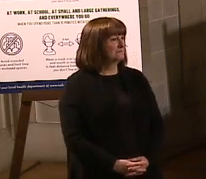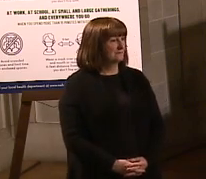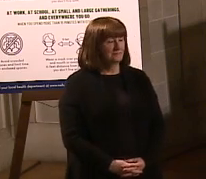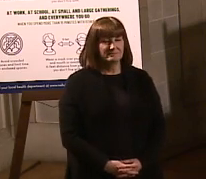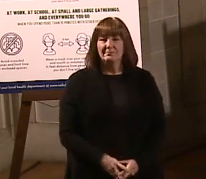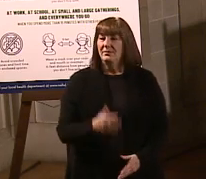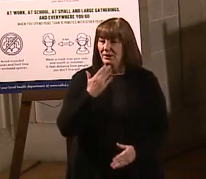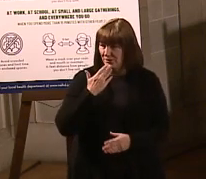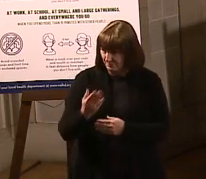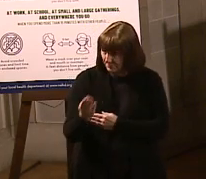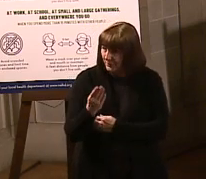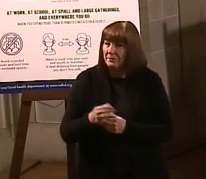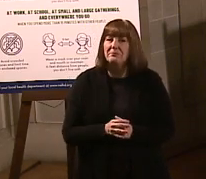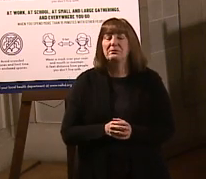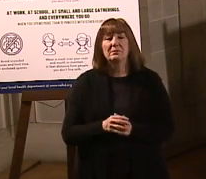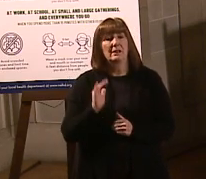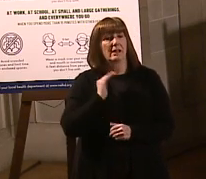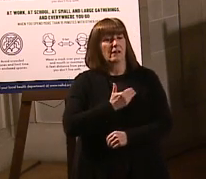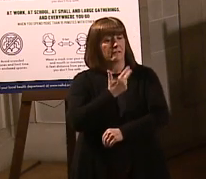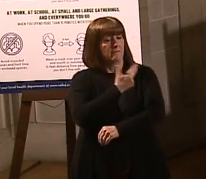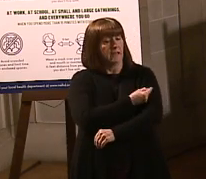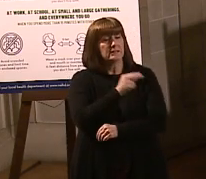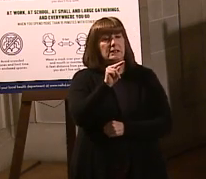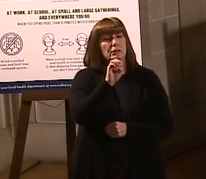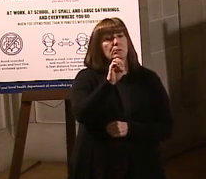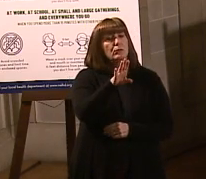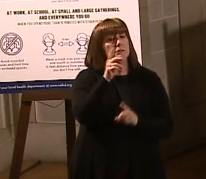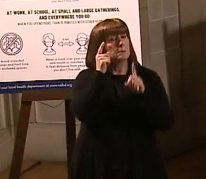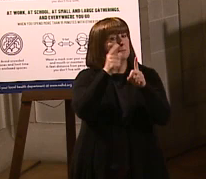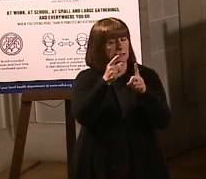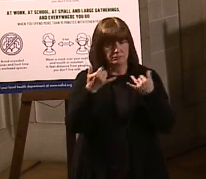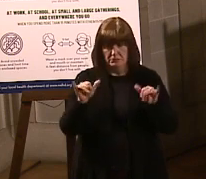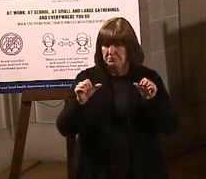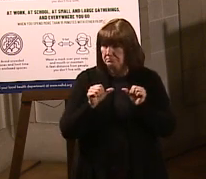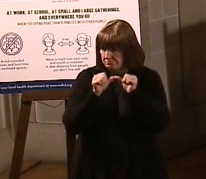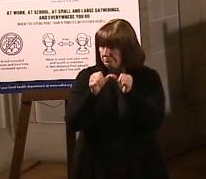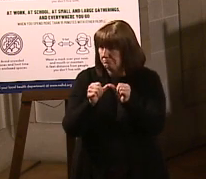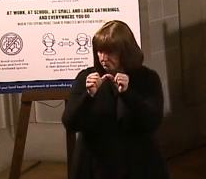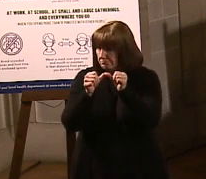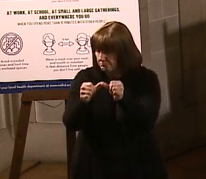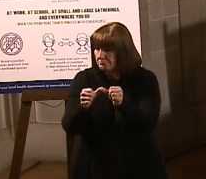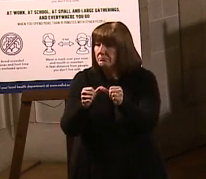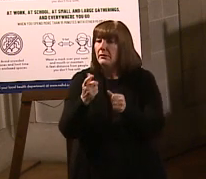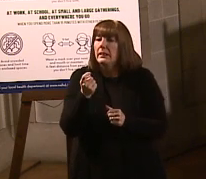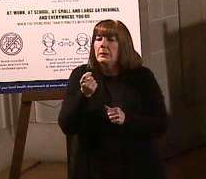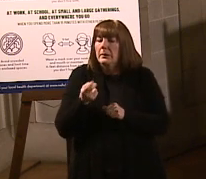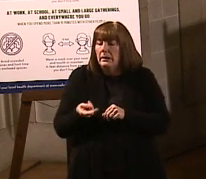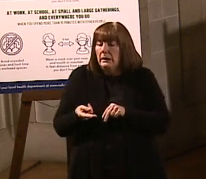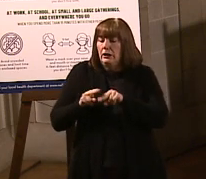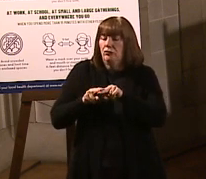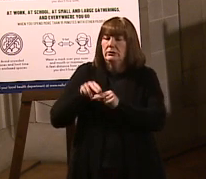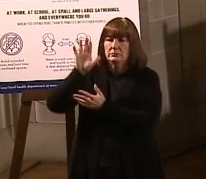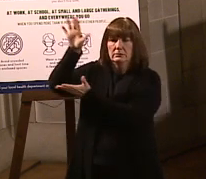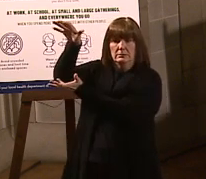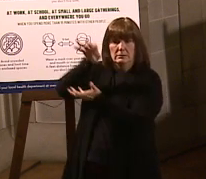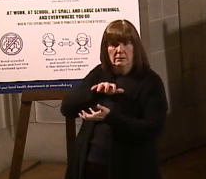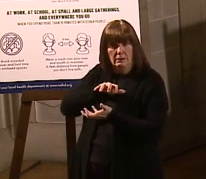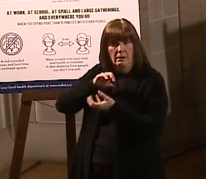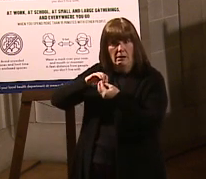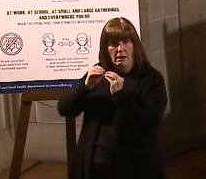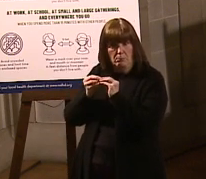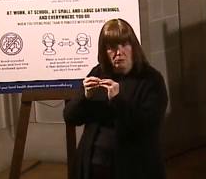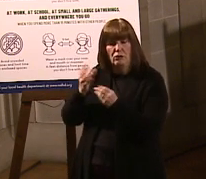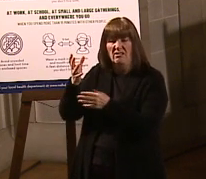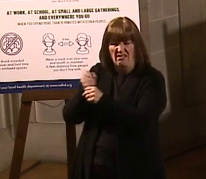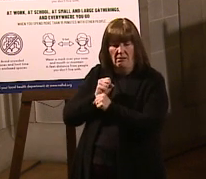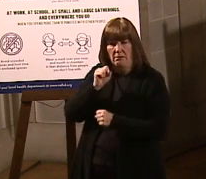Good morning. Our Vaccinate Nebraska mission continues. We have had a small increase in our allocations this week and received